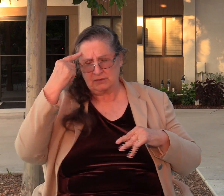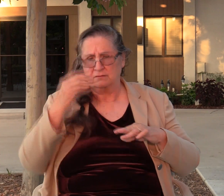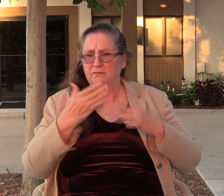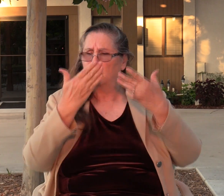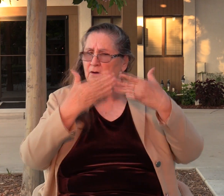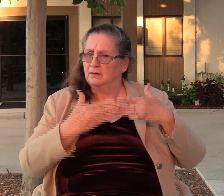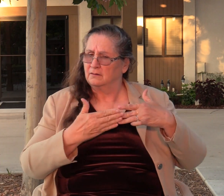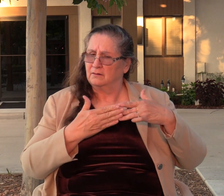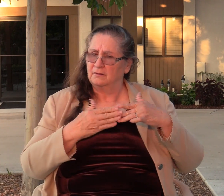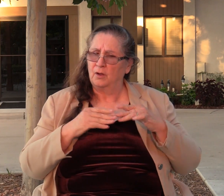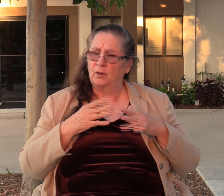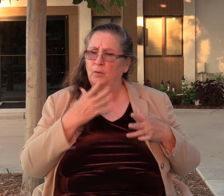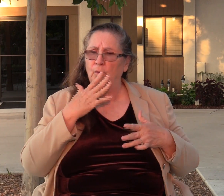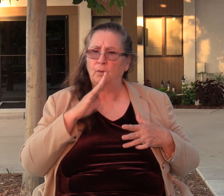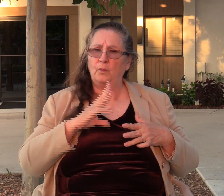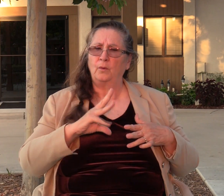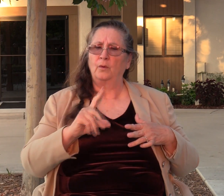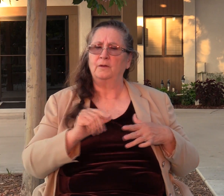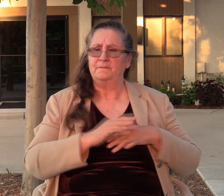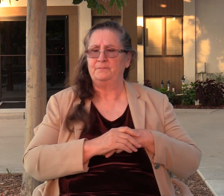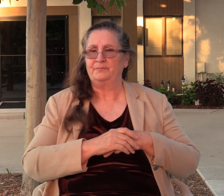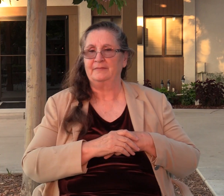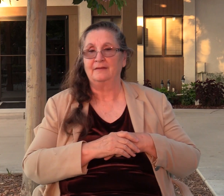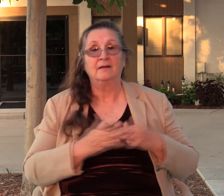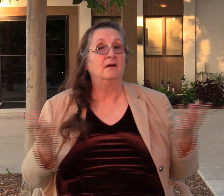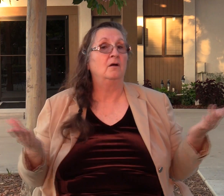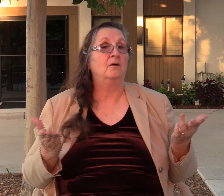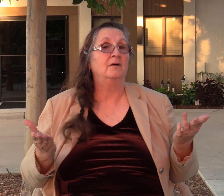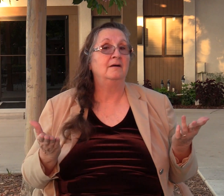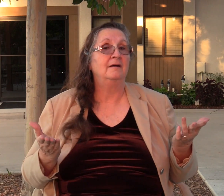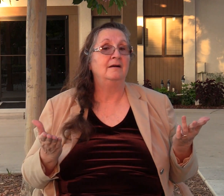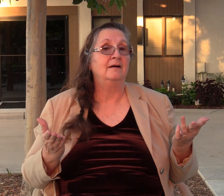But here's the thing, guys. Brambles don't give shade.